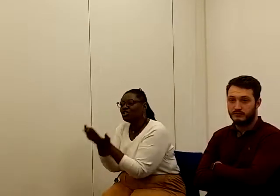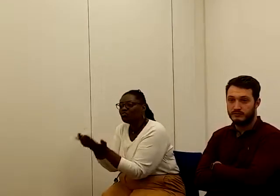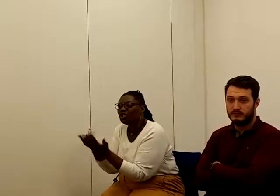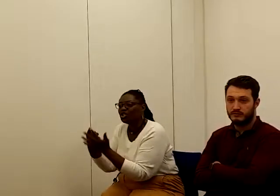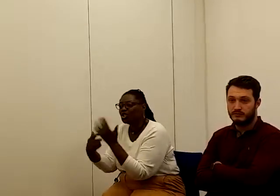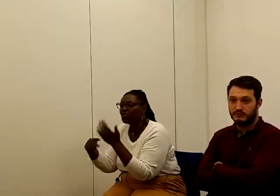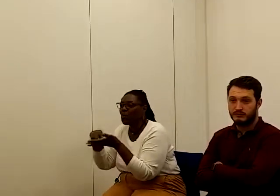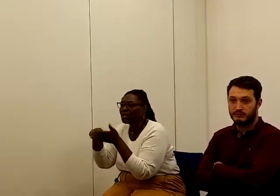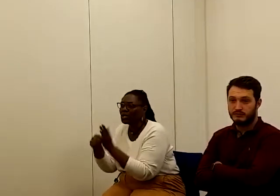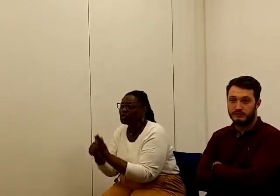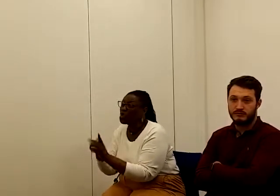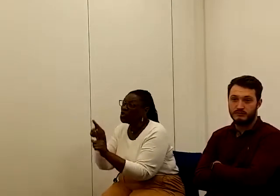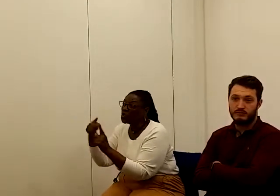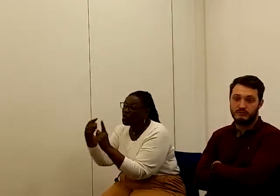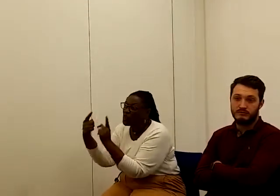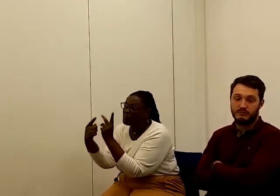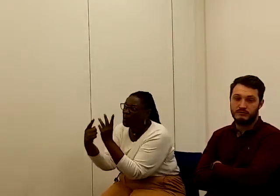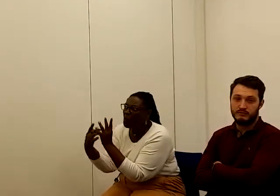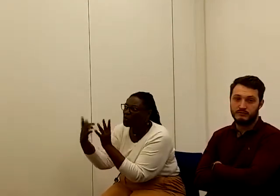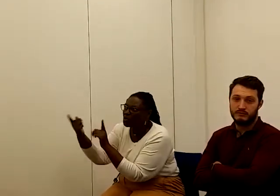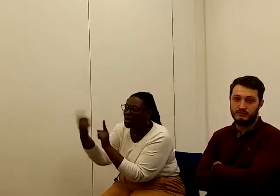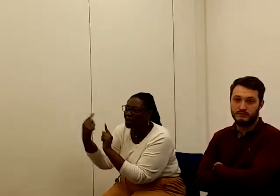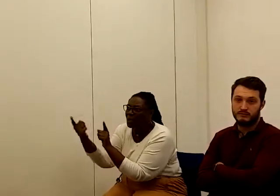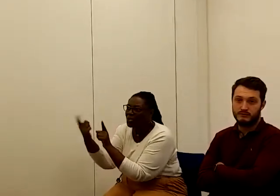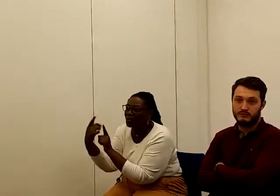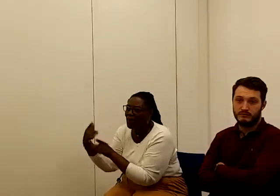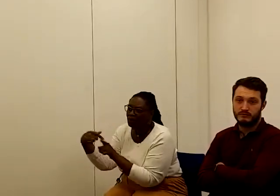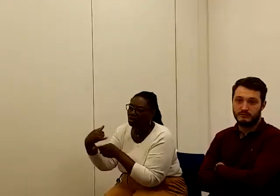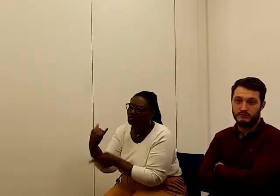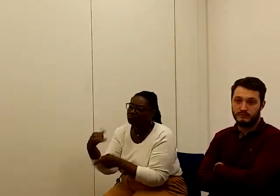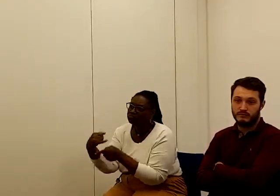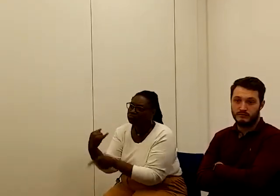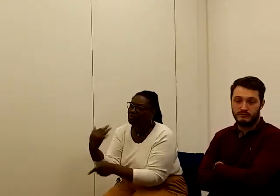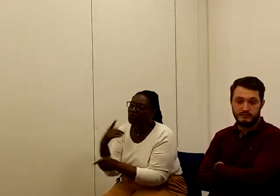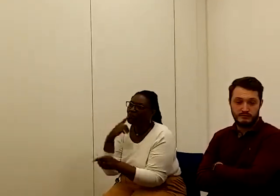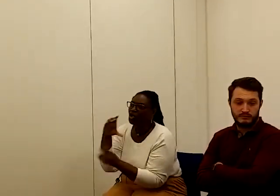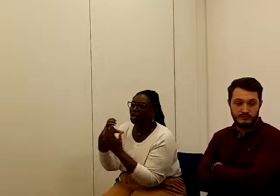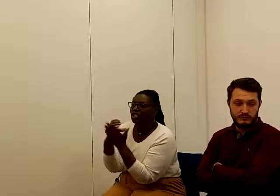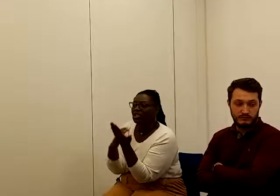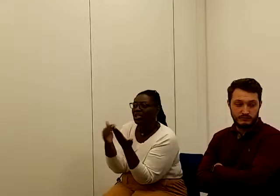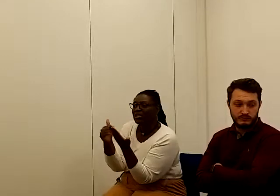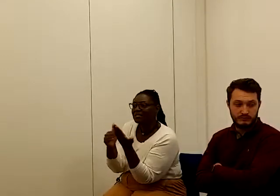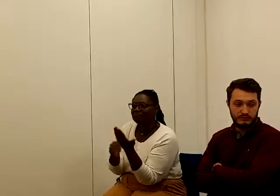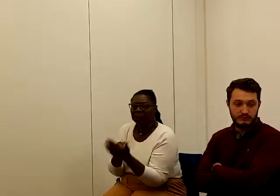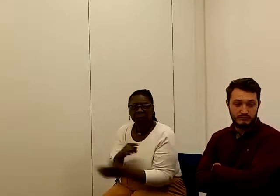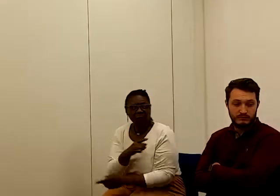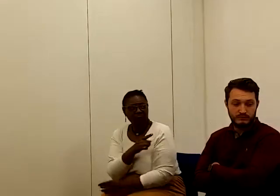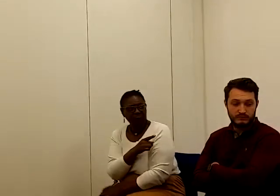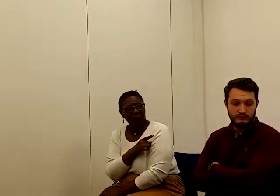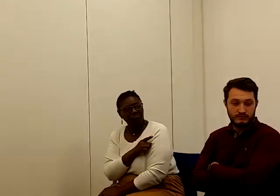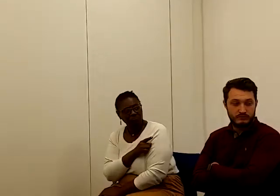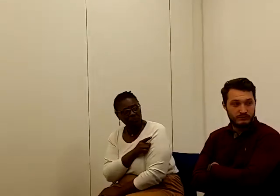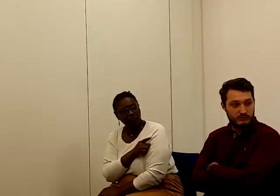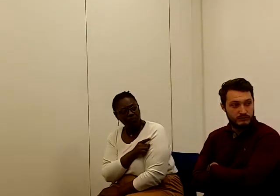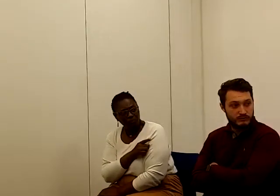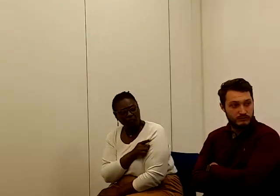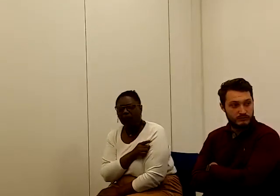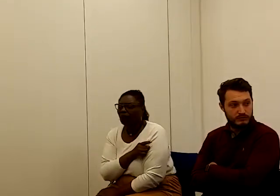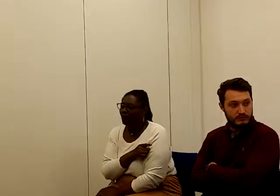one by one to come out against conditionality. So basically now we've got to kind of come back and